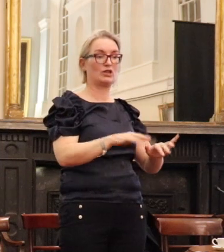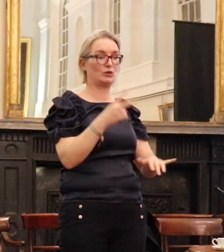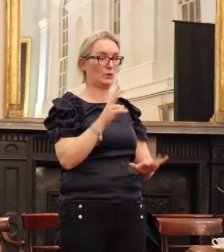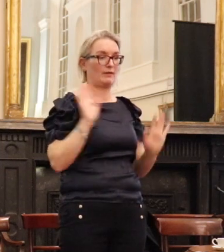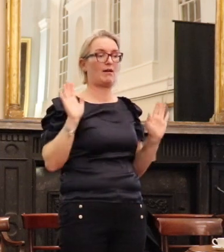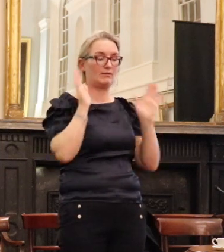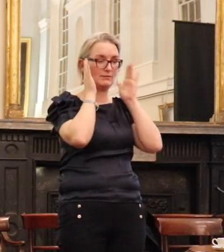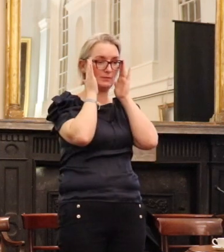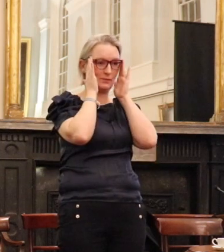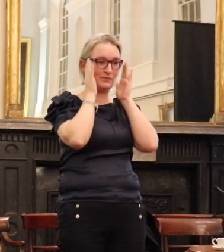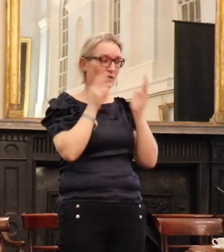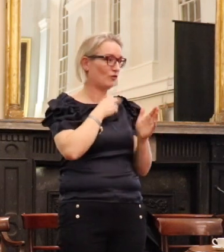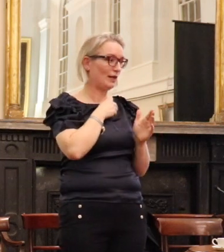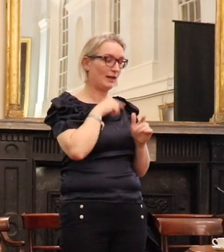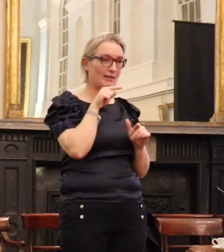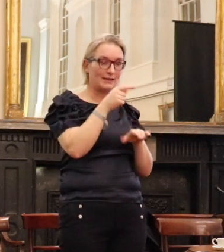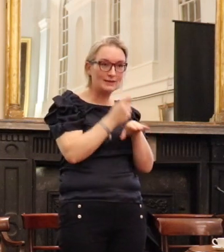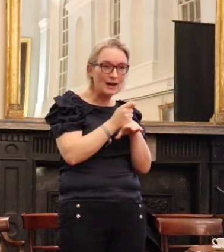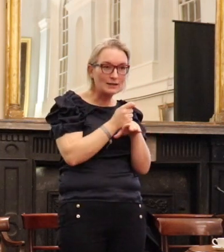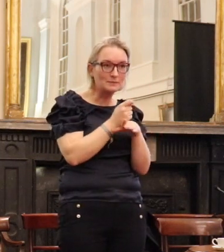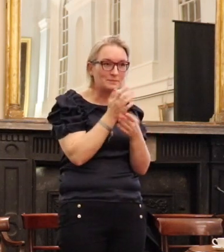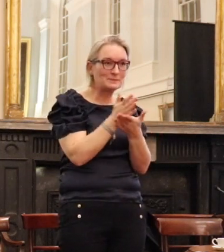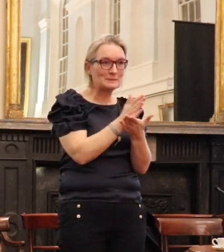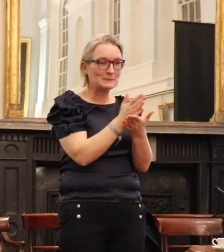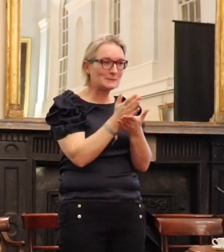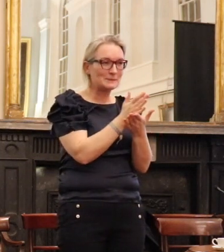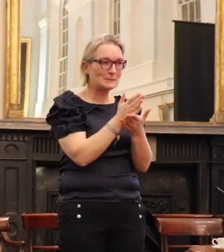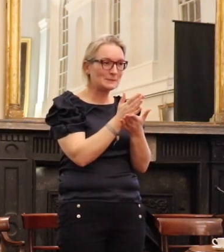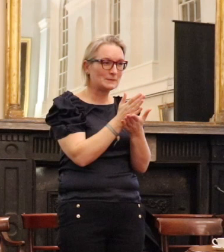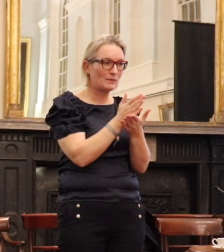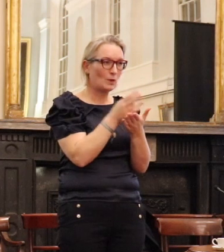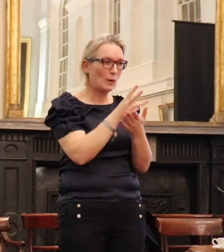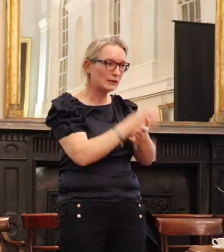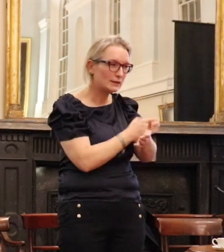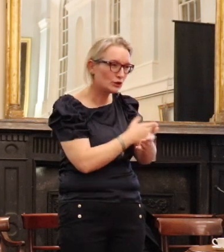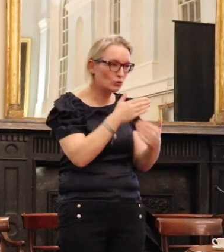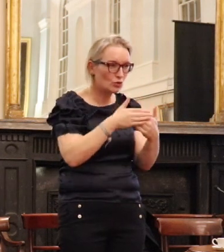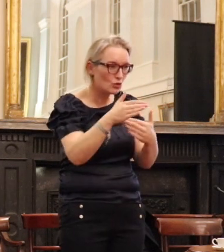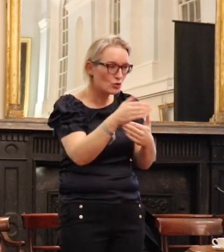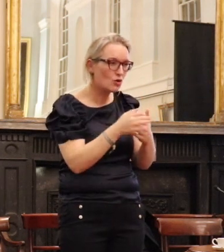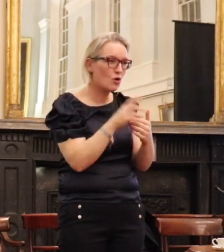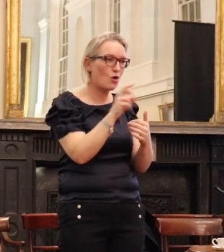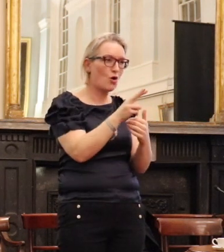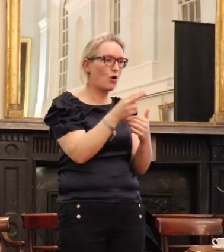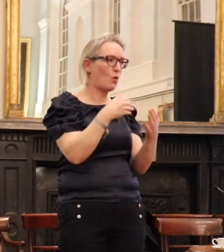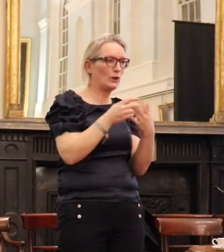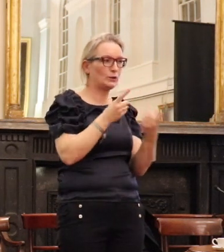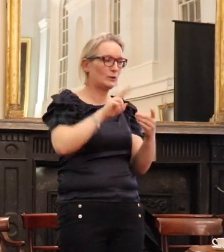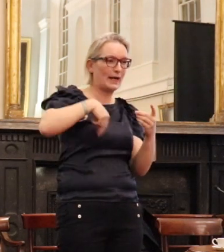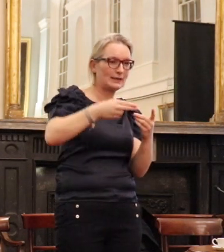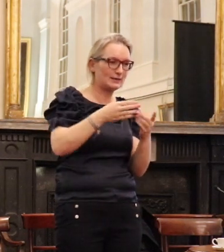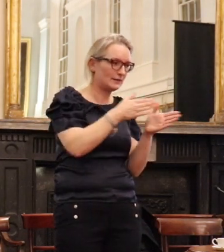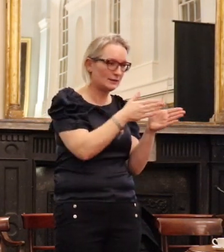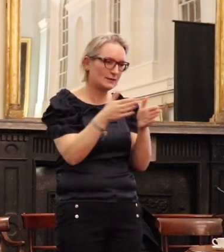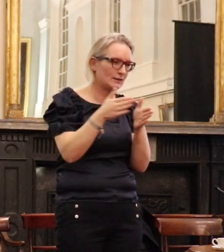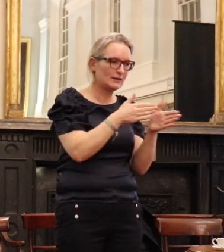And that crossroads that that was at was one where I no longer was going to provide representation in popular cases. So what was it going to do? Of course, it was